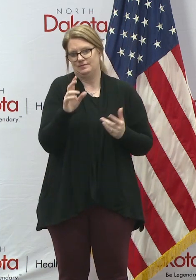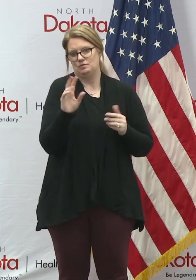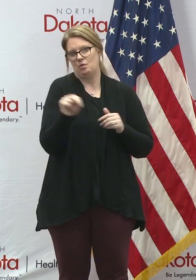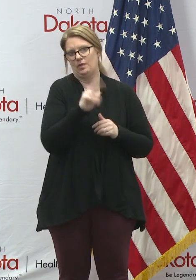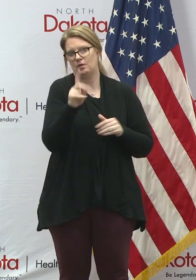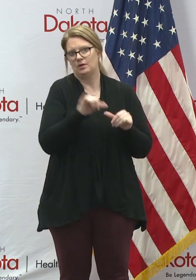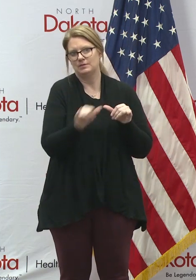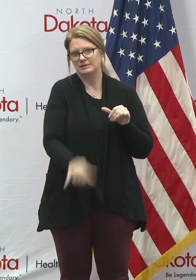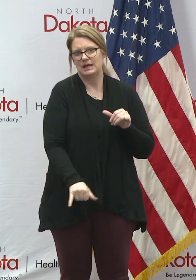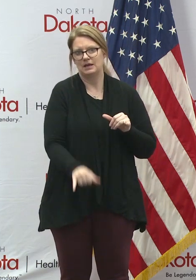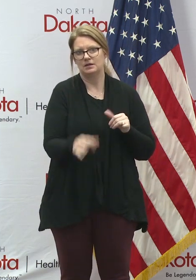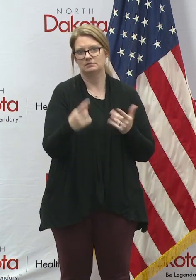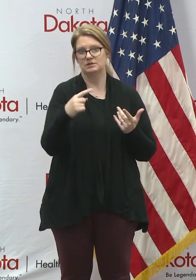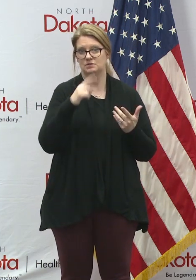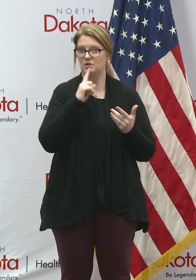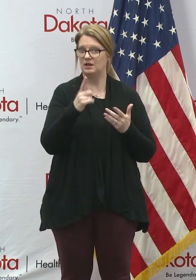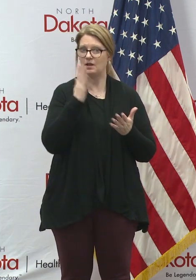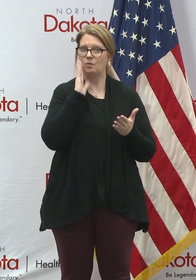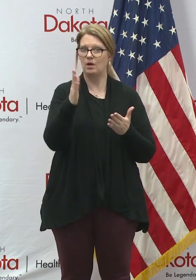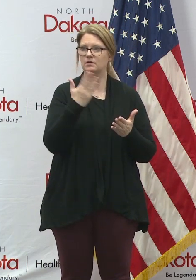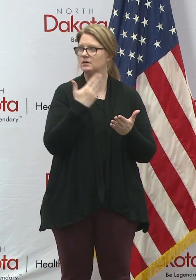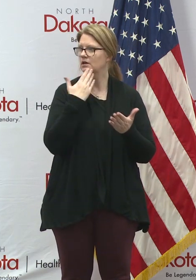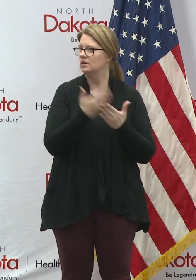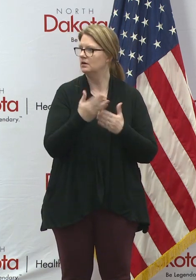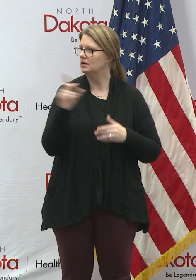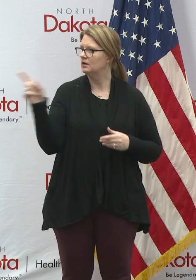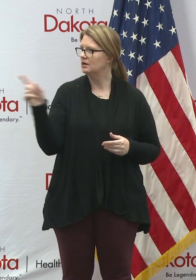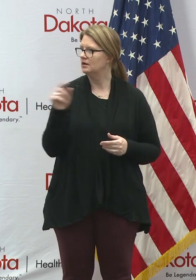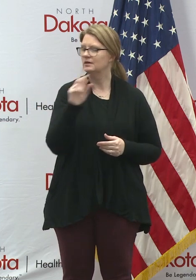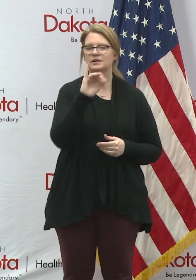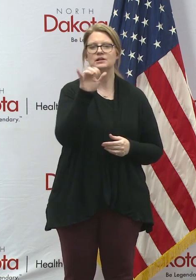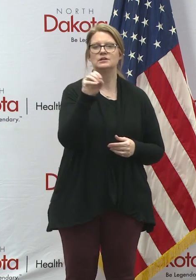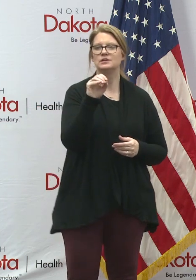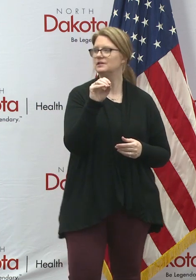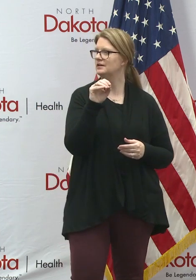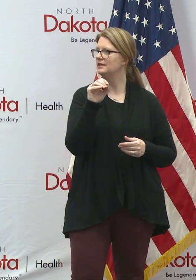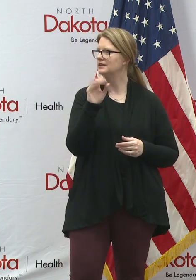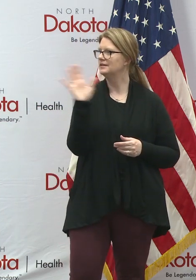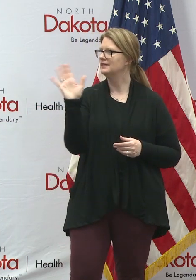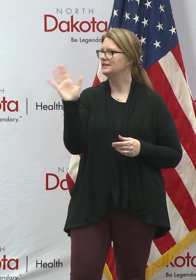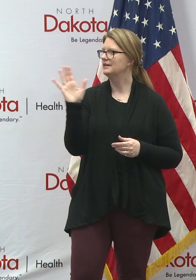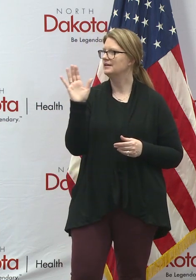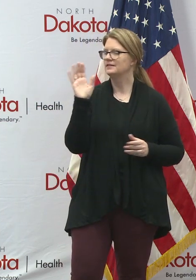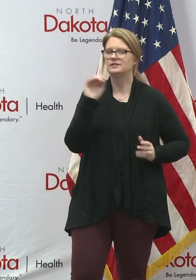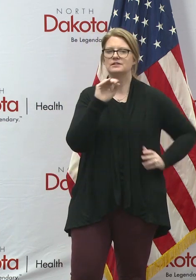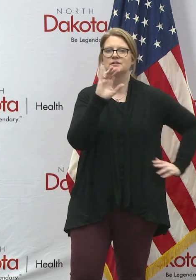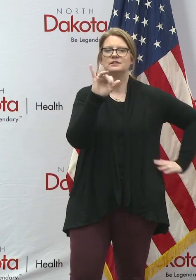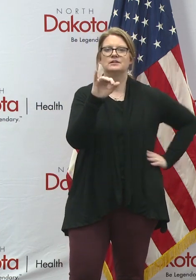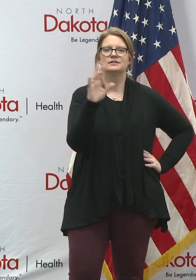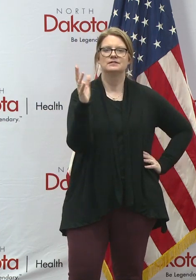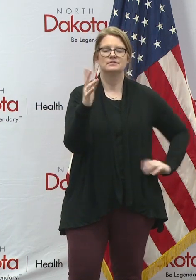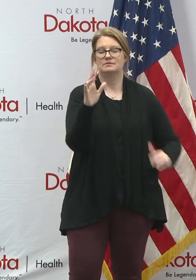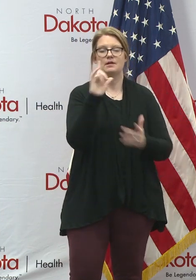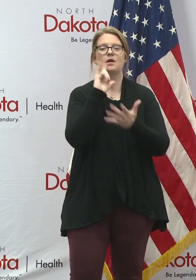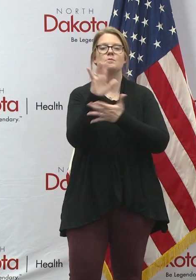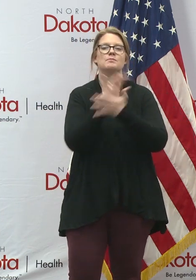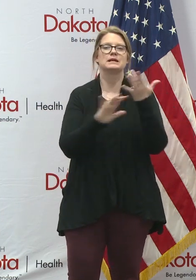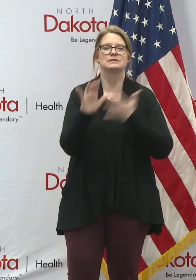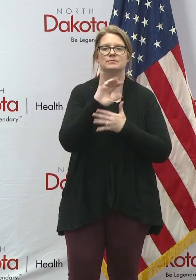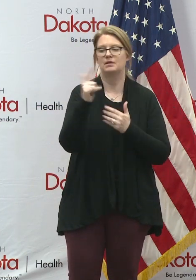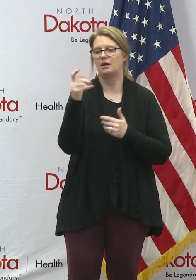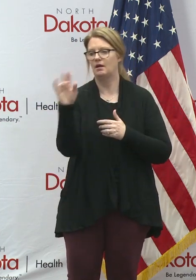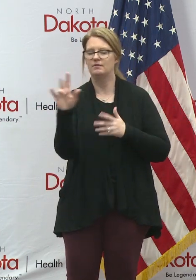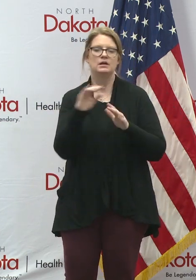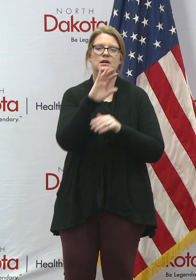we've got a bright future here. Jobsnd.org. Jobsnd Jobsnd.com. Jobsnd All right. We're mixing up our governor